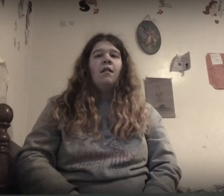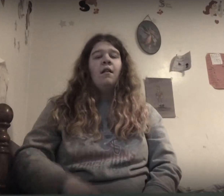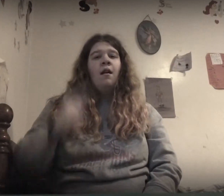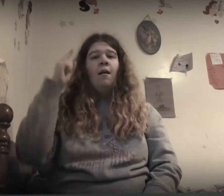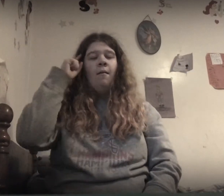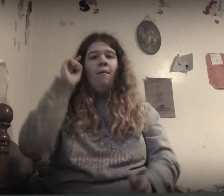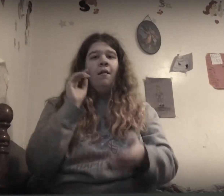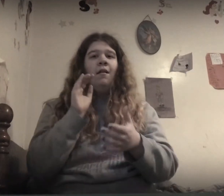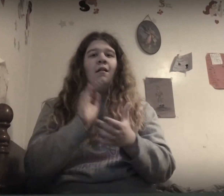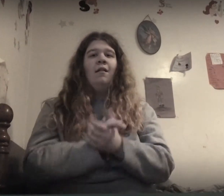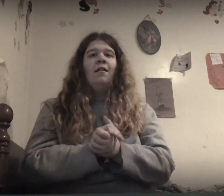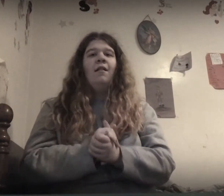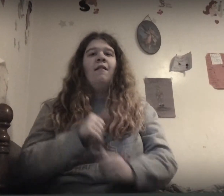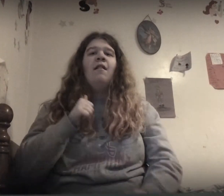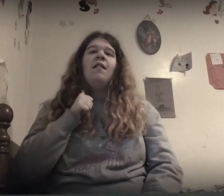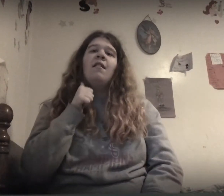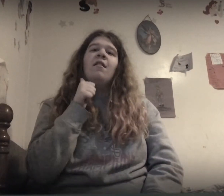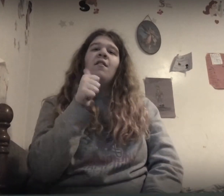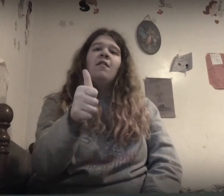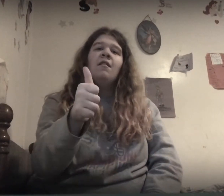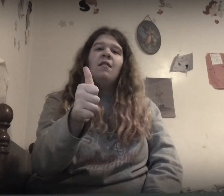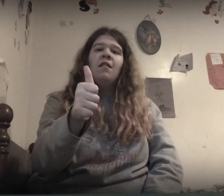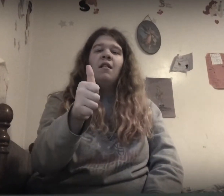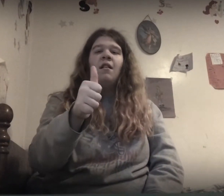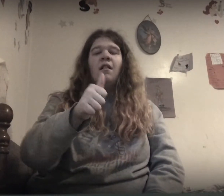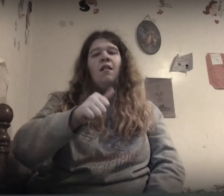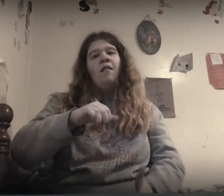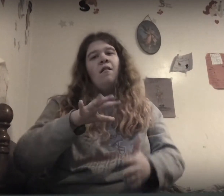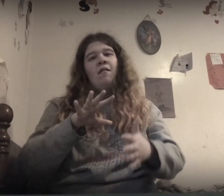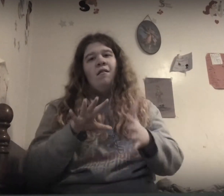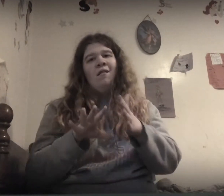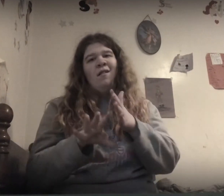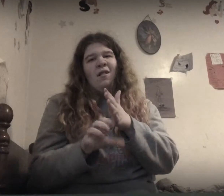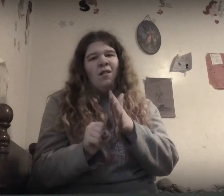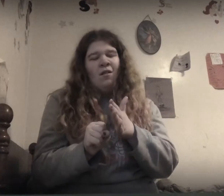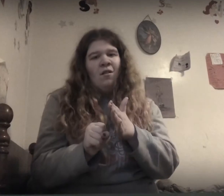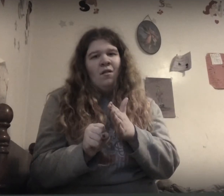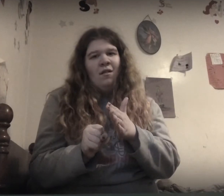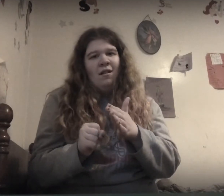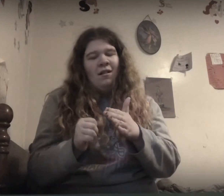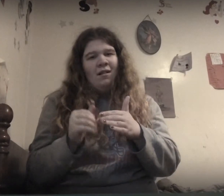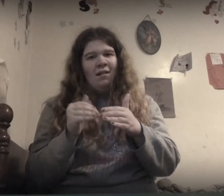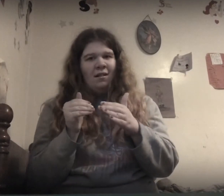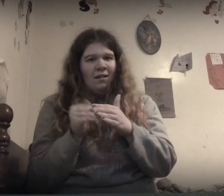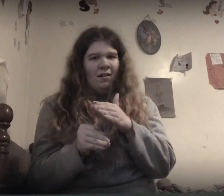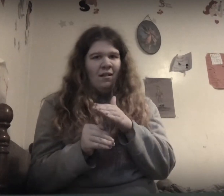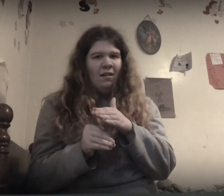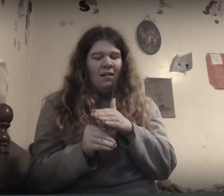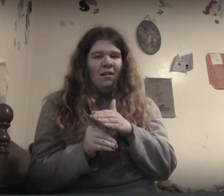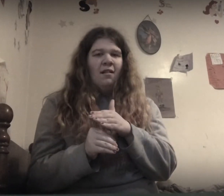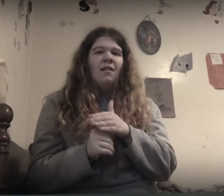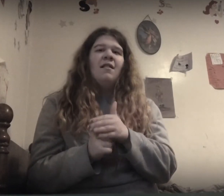Believe in yourself You've reached out inside